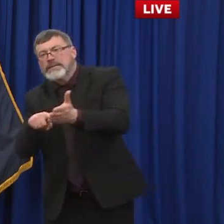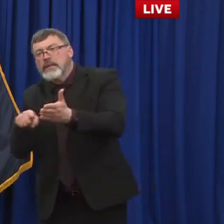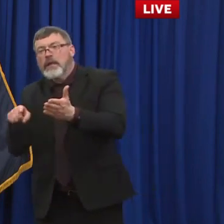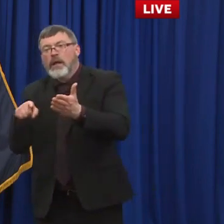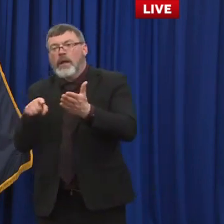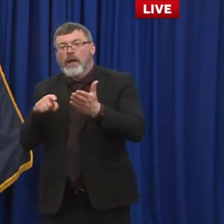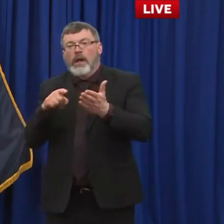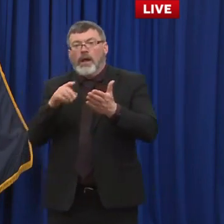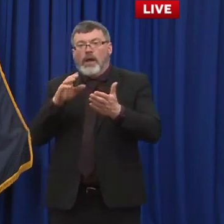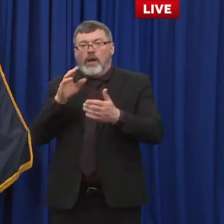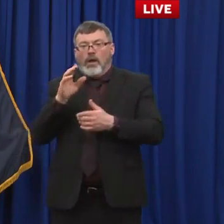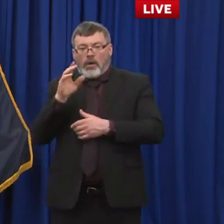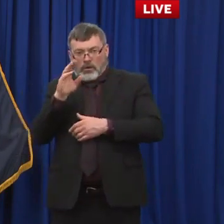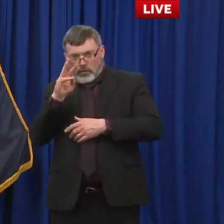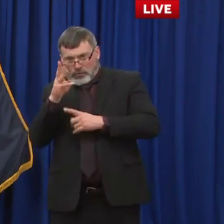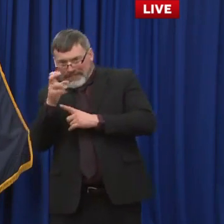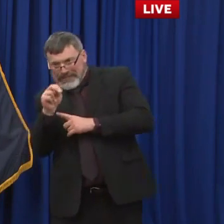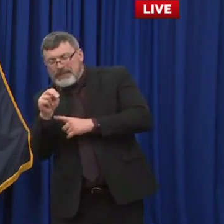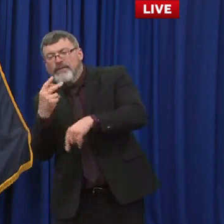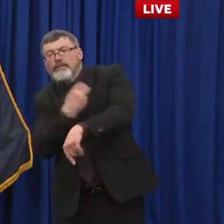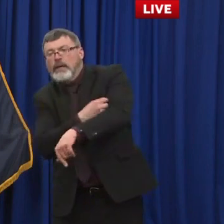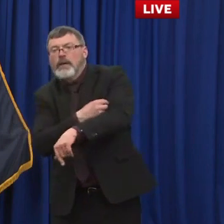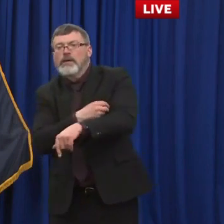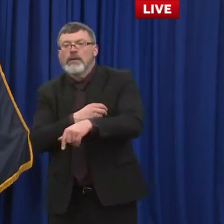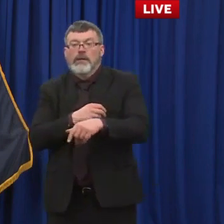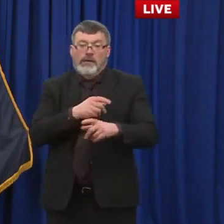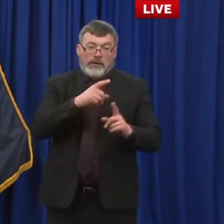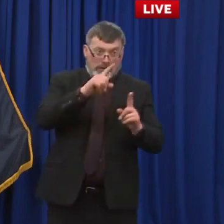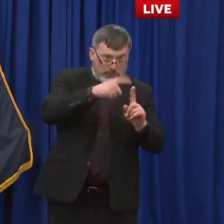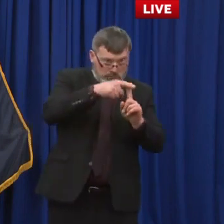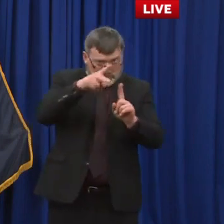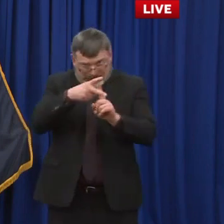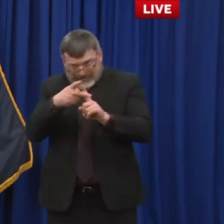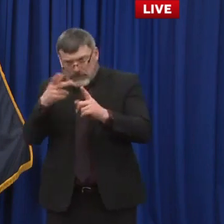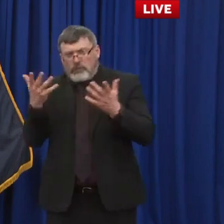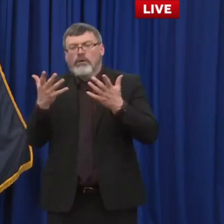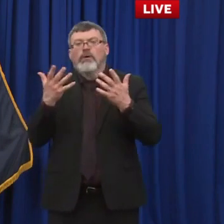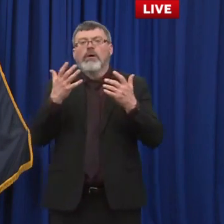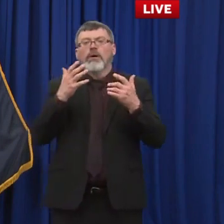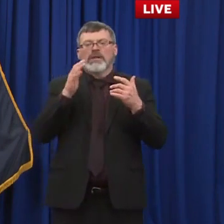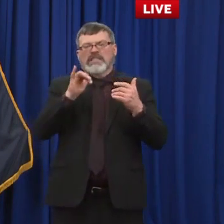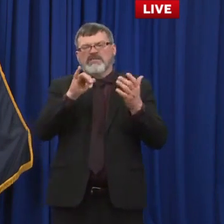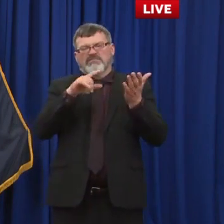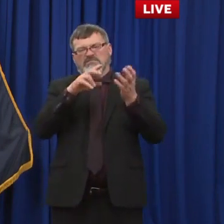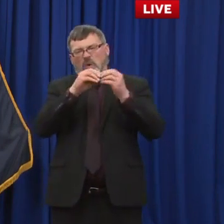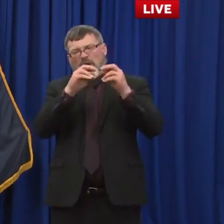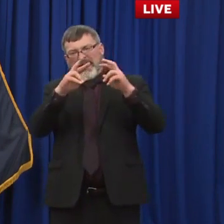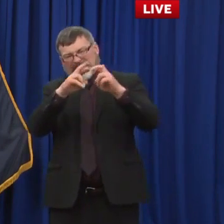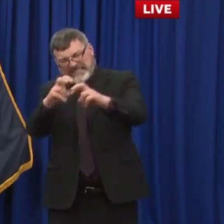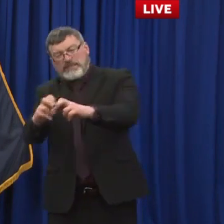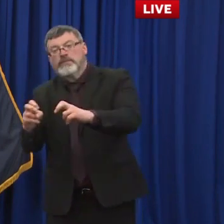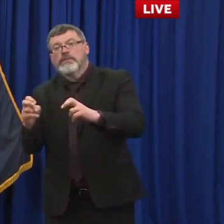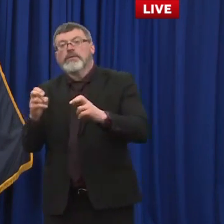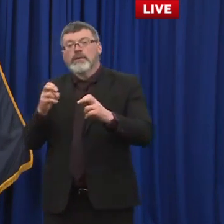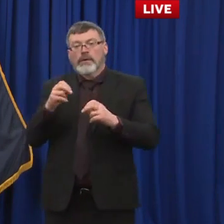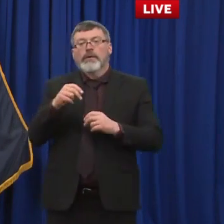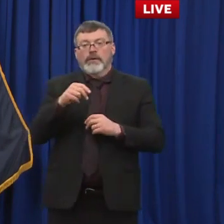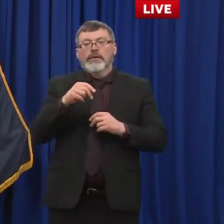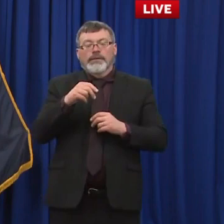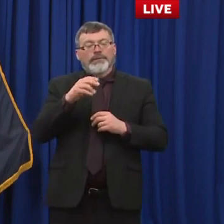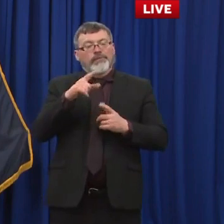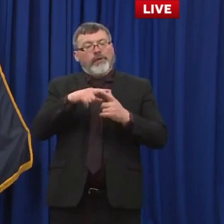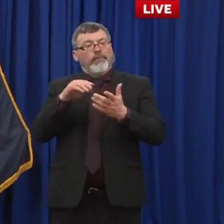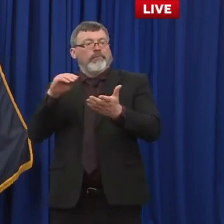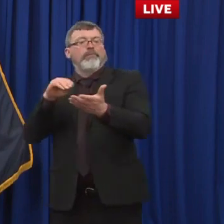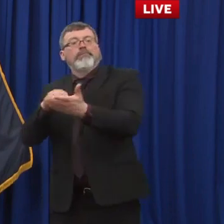line up and that they would meet our definition of vaccine breakthrough and that means that the person tested positive more than 14 days